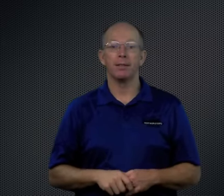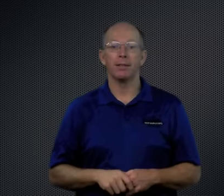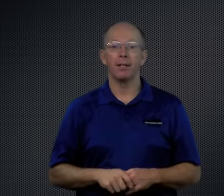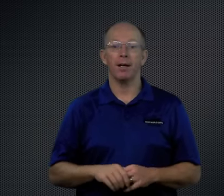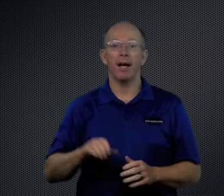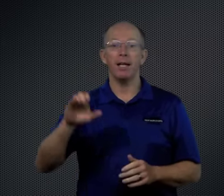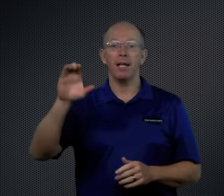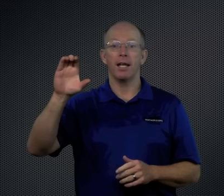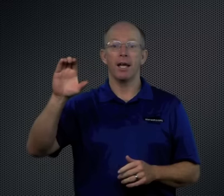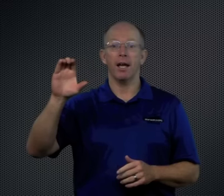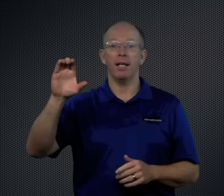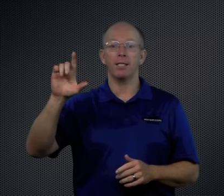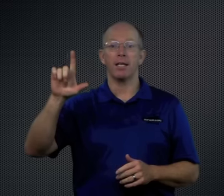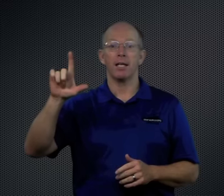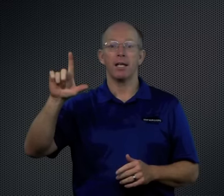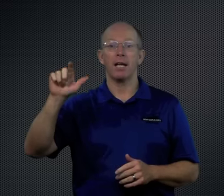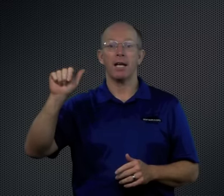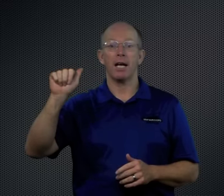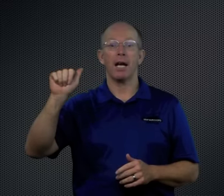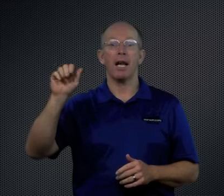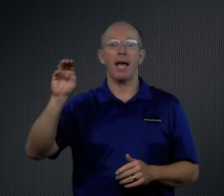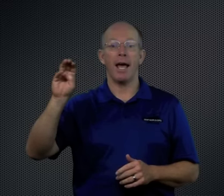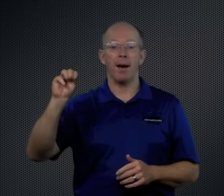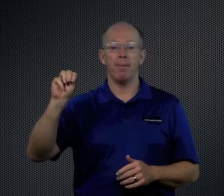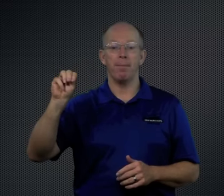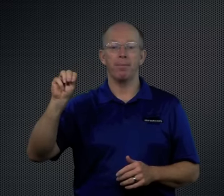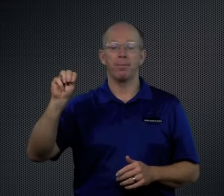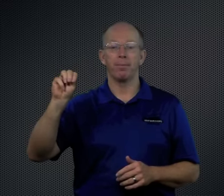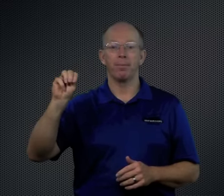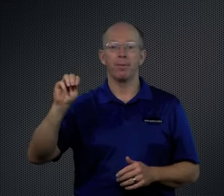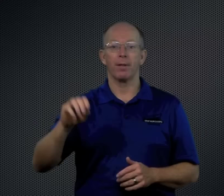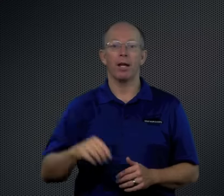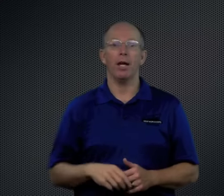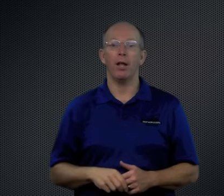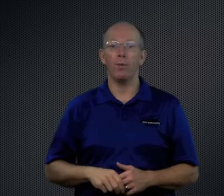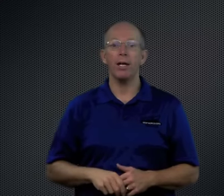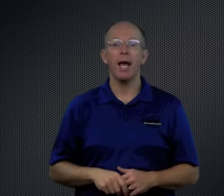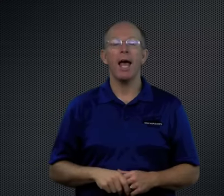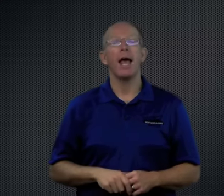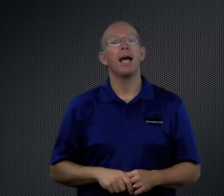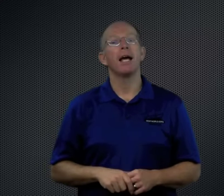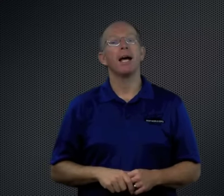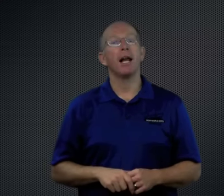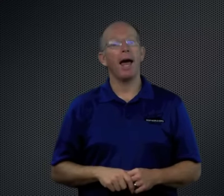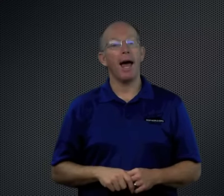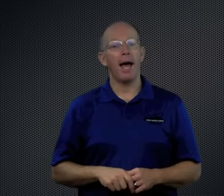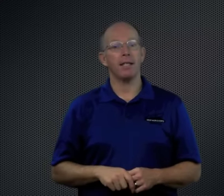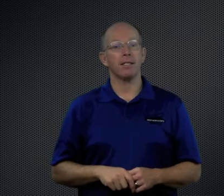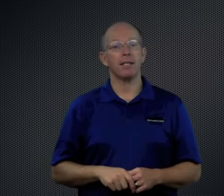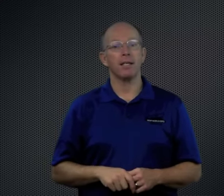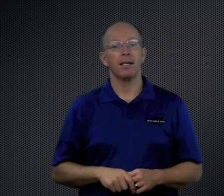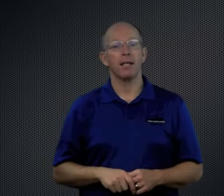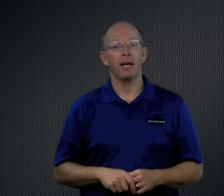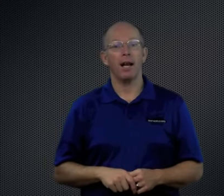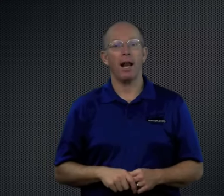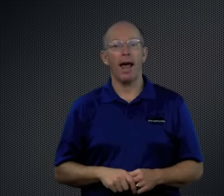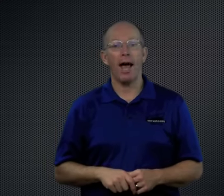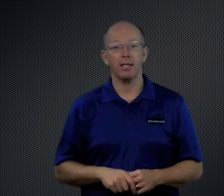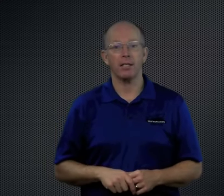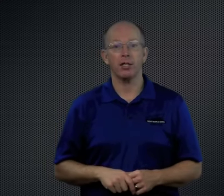All right? And it's CLAM. Another one. CLASS. CLASS. The